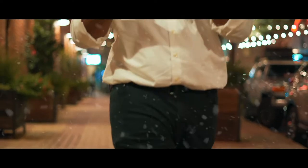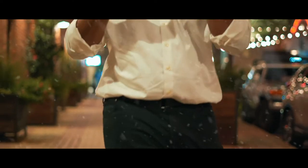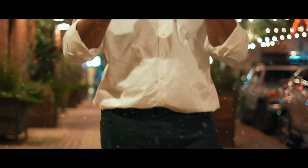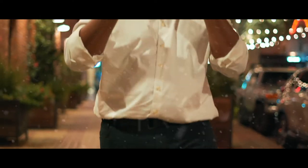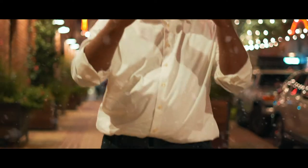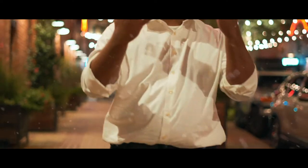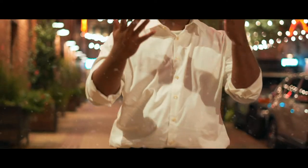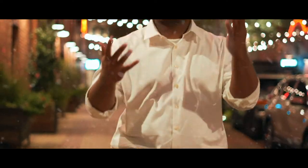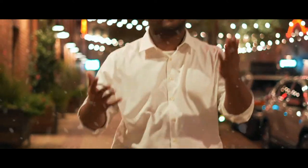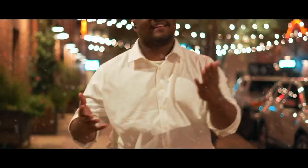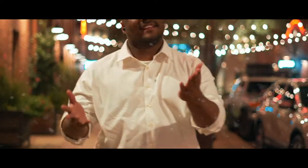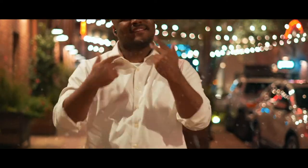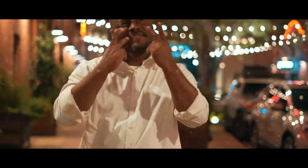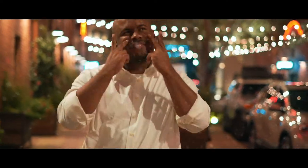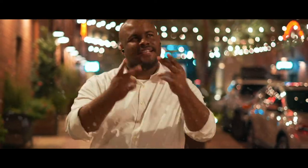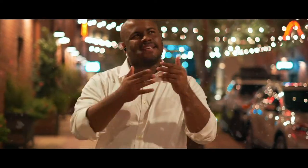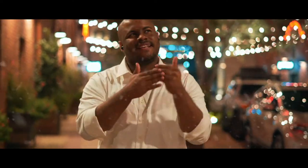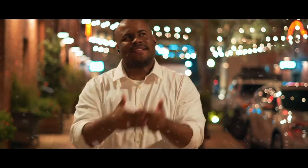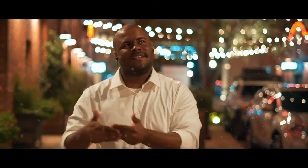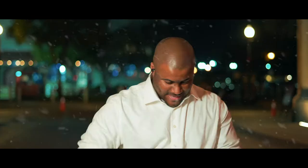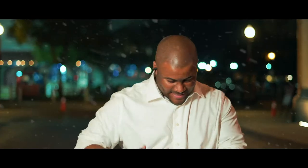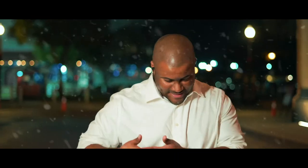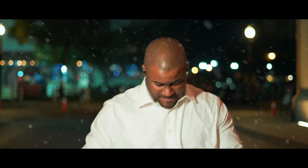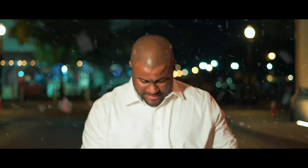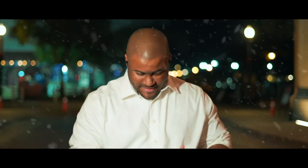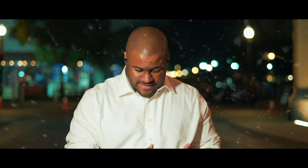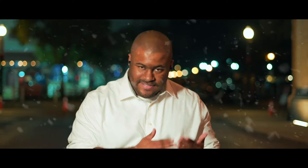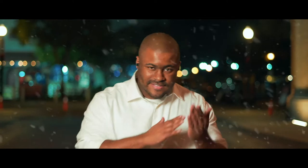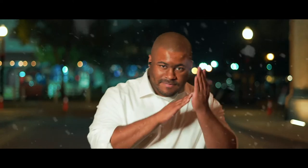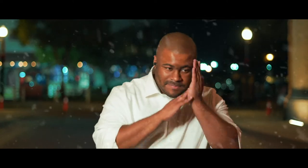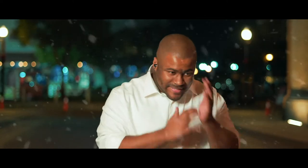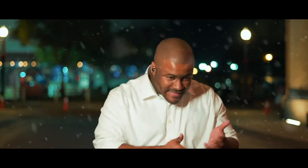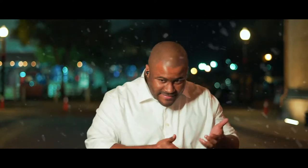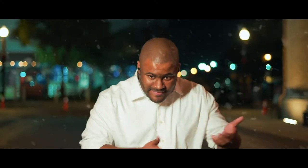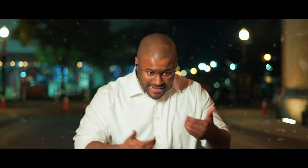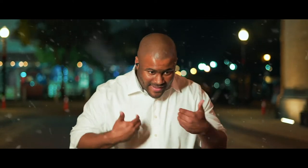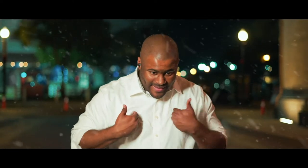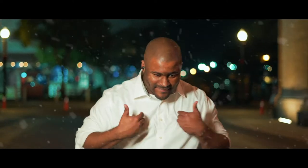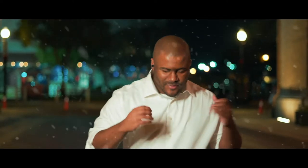Come see the baby Crip for a bear